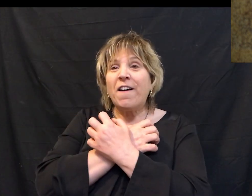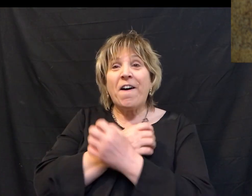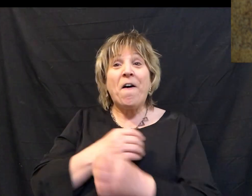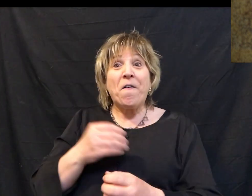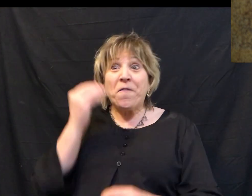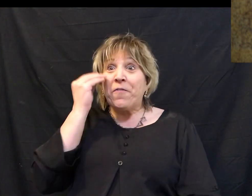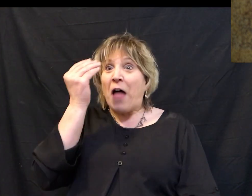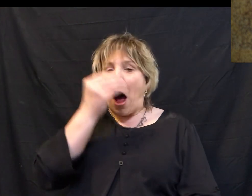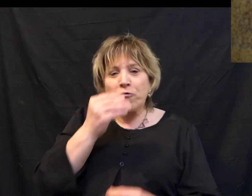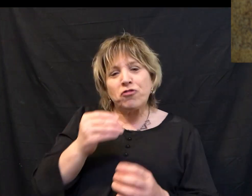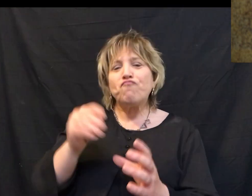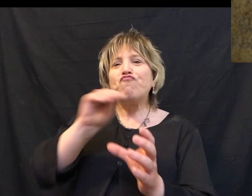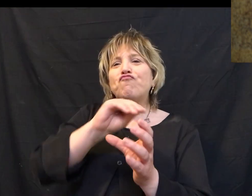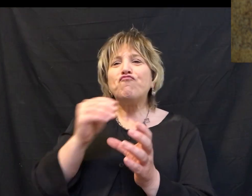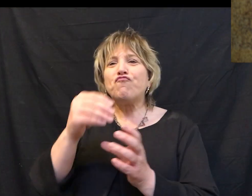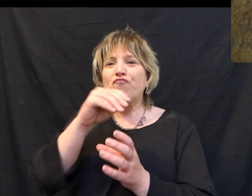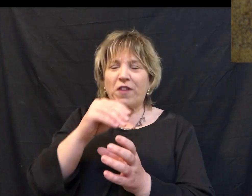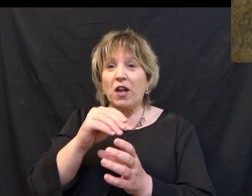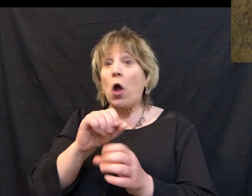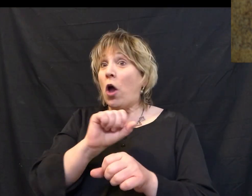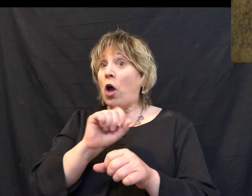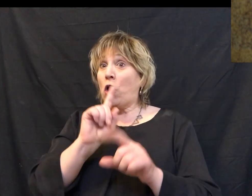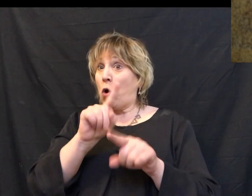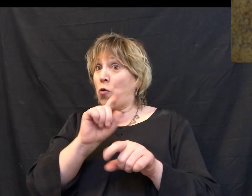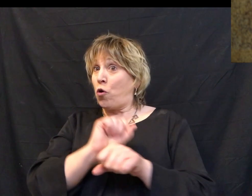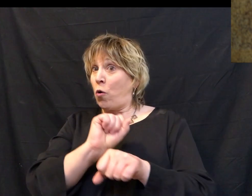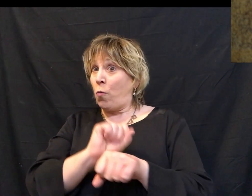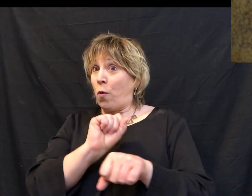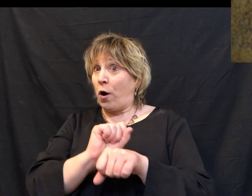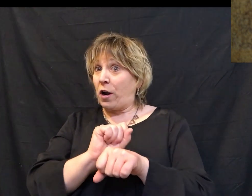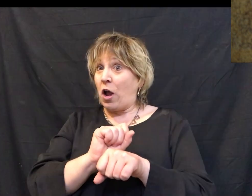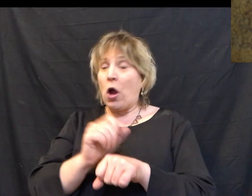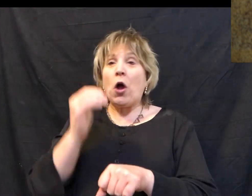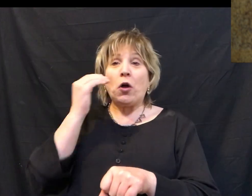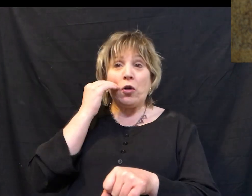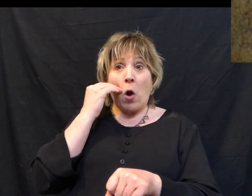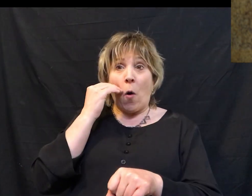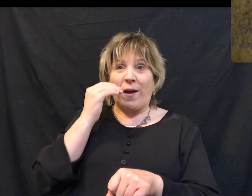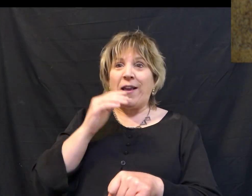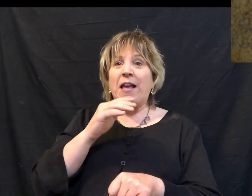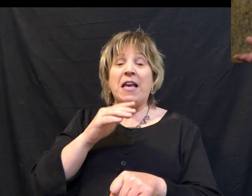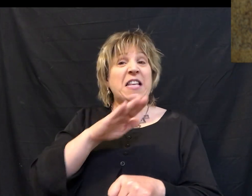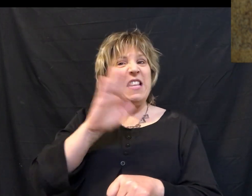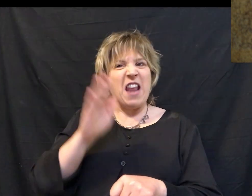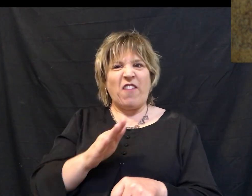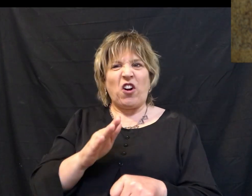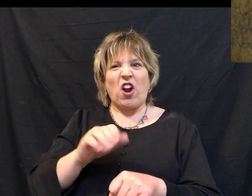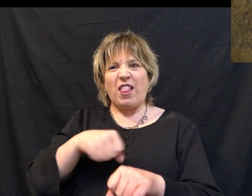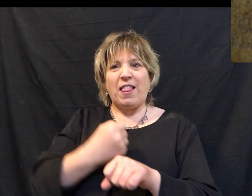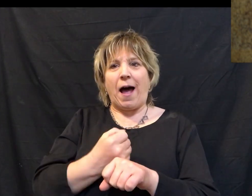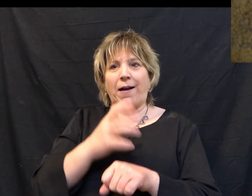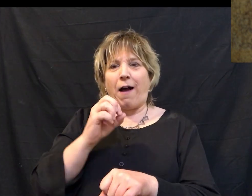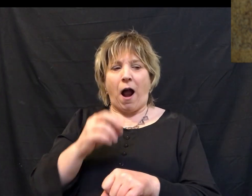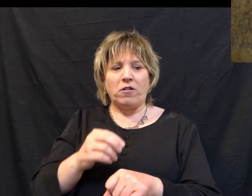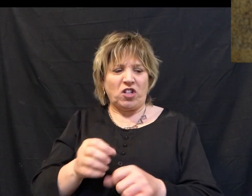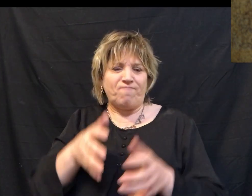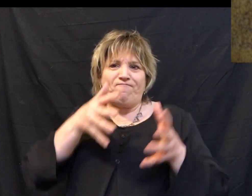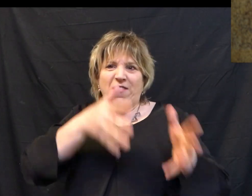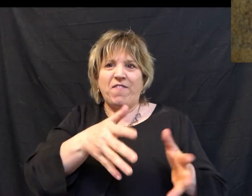and I put some flowers in and I took it out to where she was working at the time. And knowing that she never locked her car, I just put everything inside